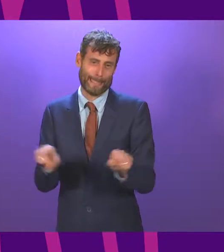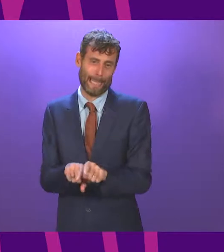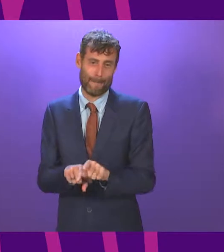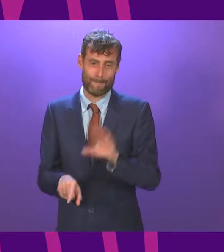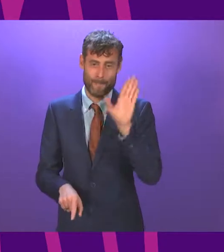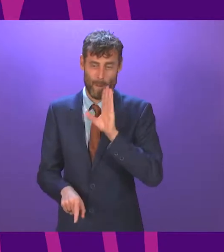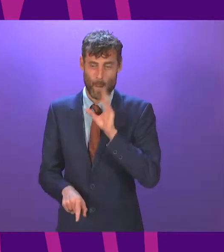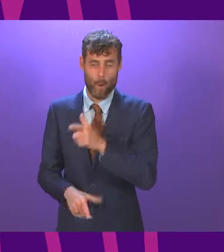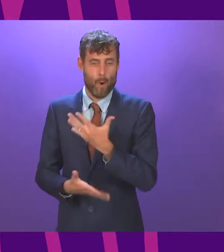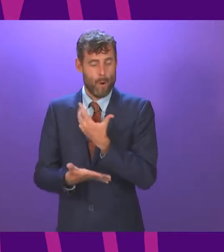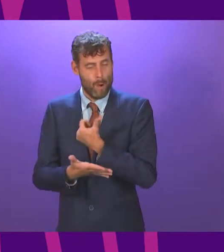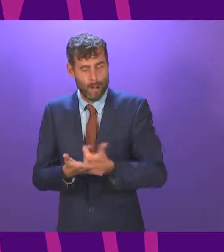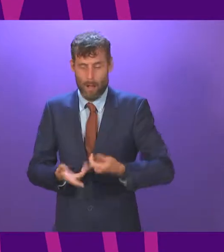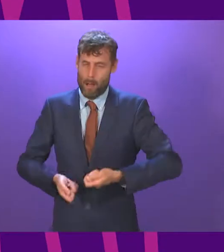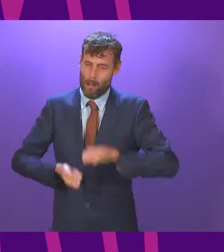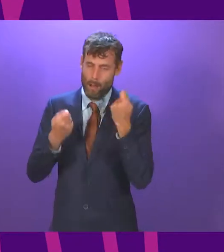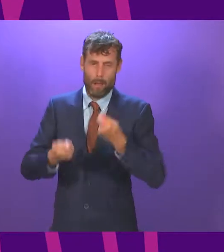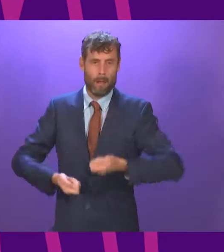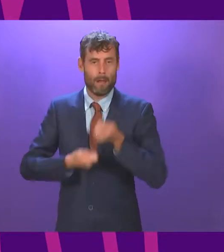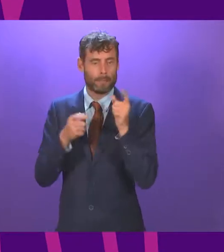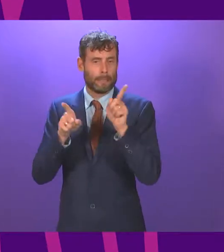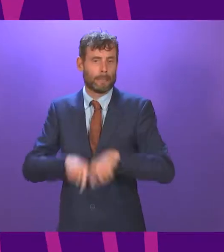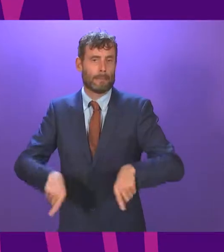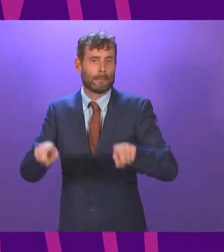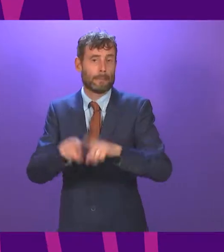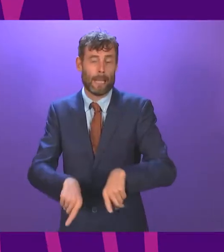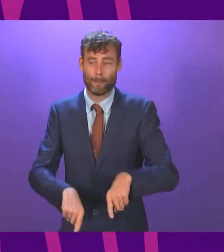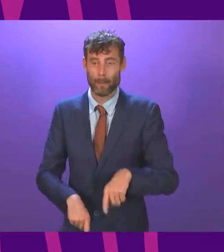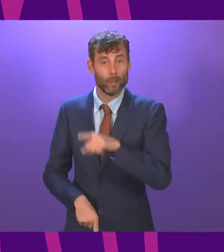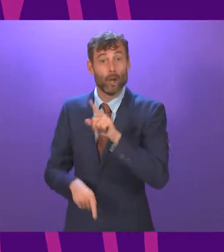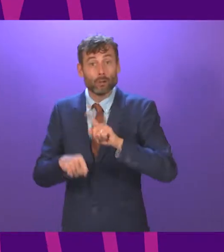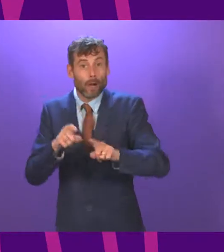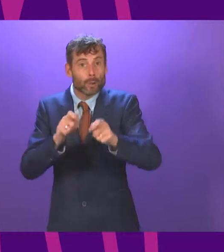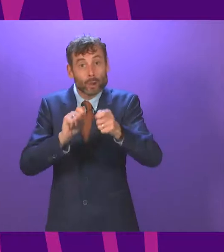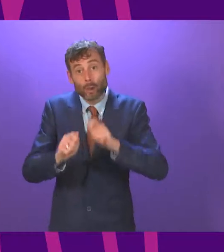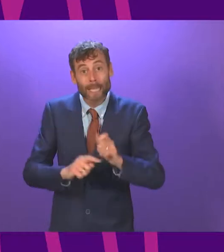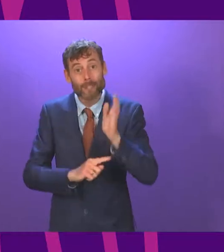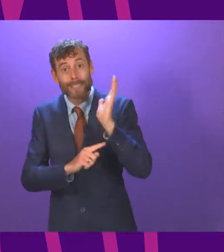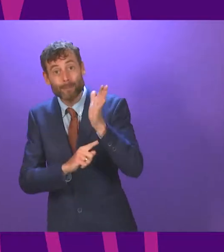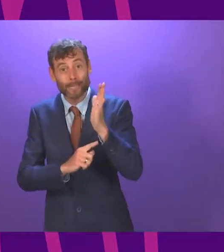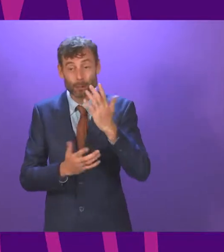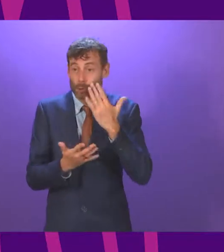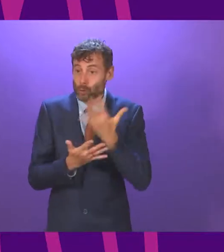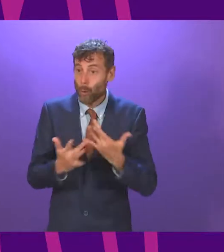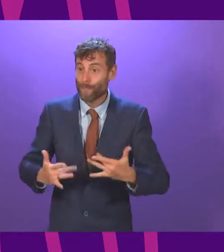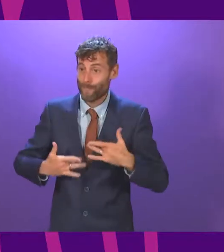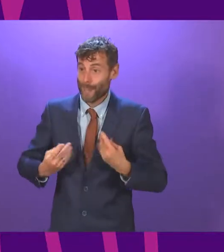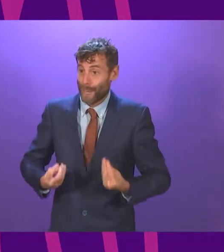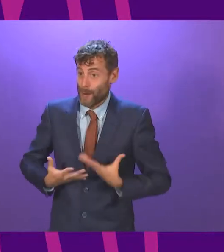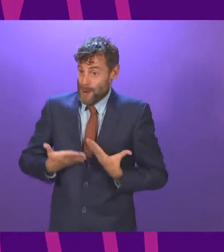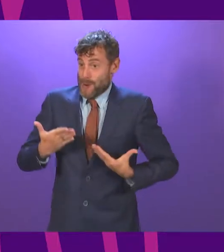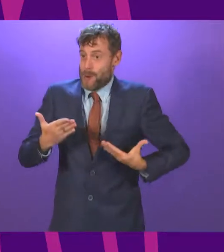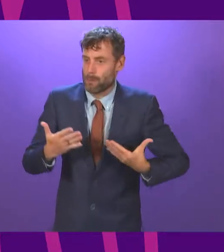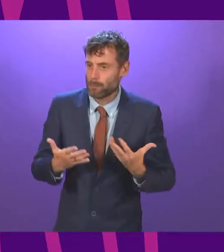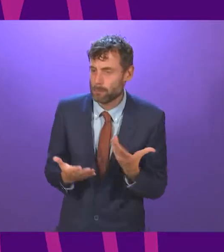Worse still, this doesn't even seem to have been able to be repackaged and cobbled together into a programme for government in time for this parliament